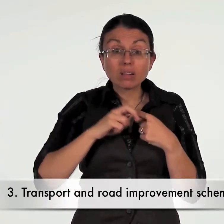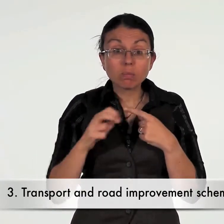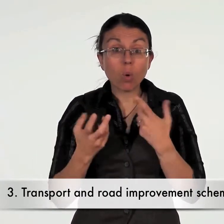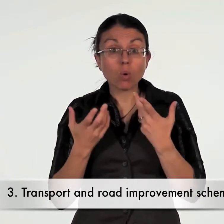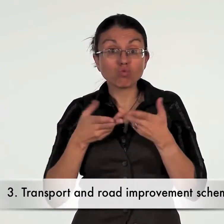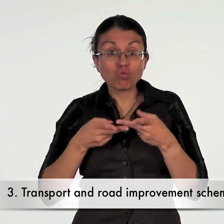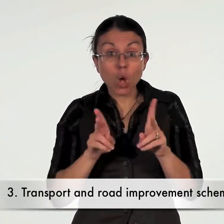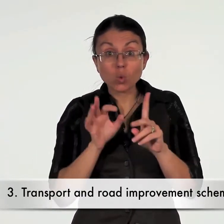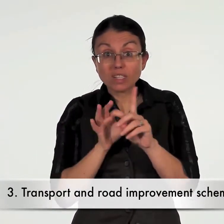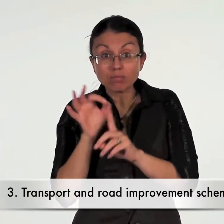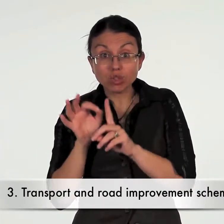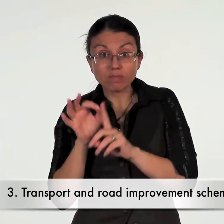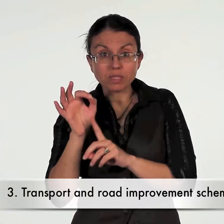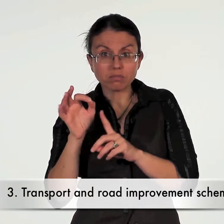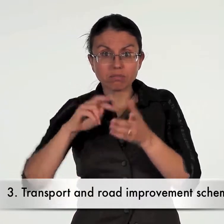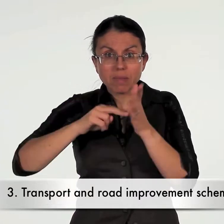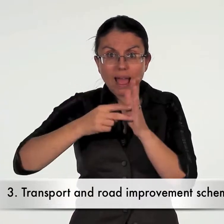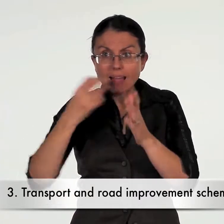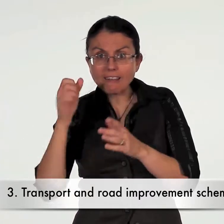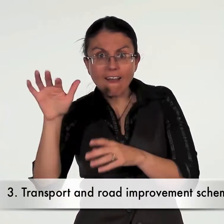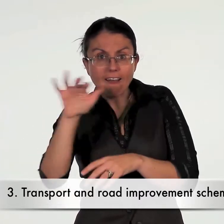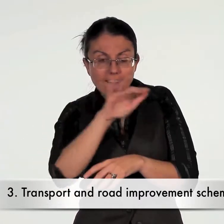transport and road improvement schemes